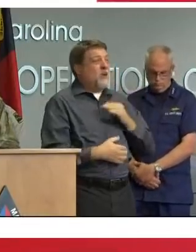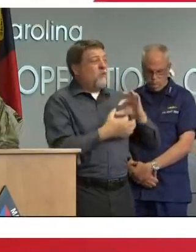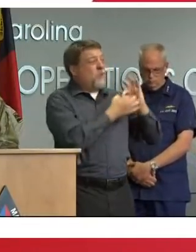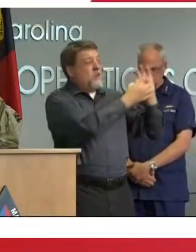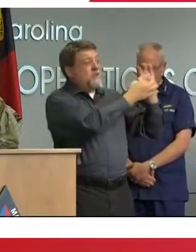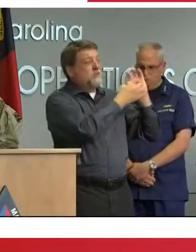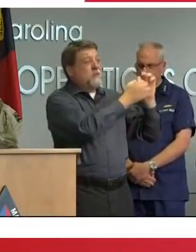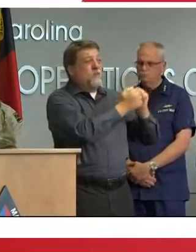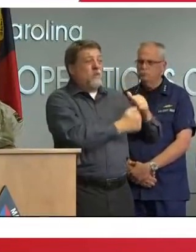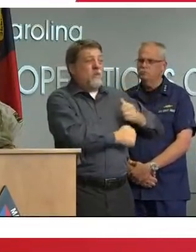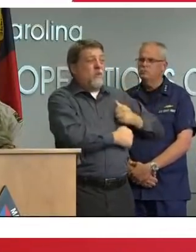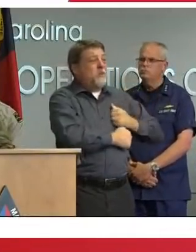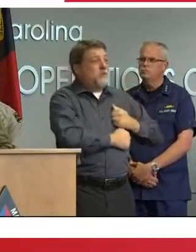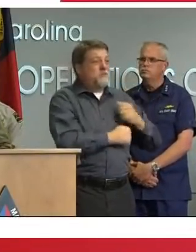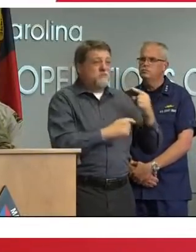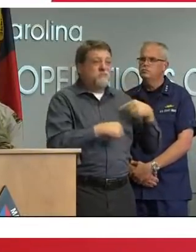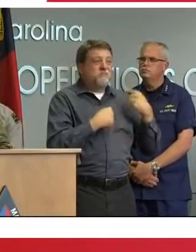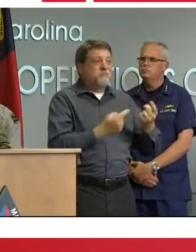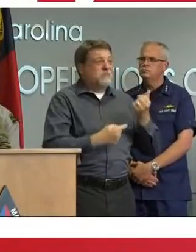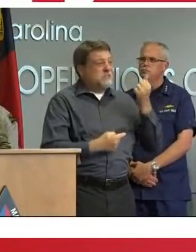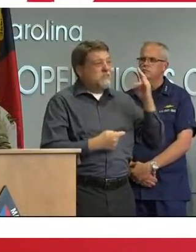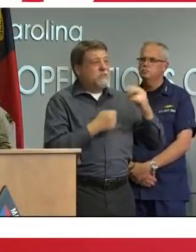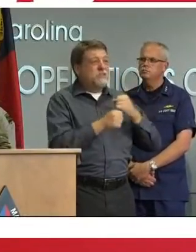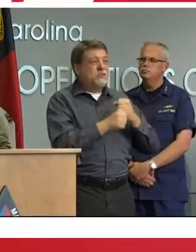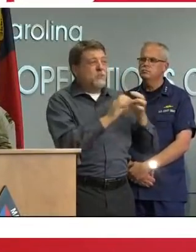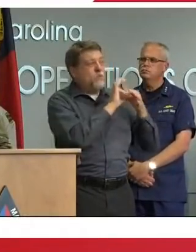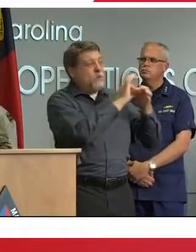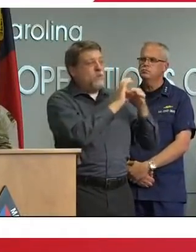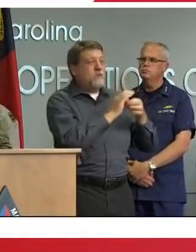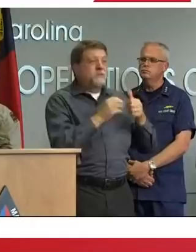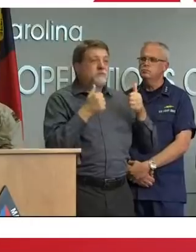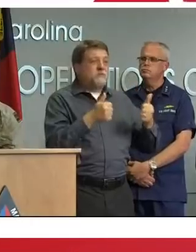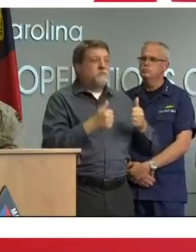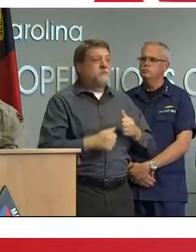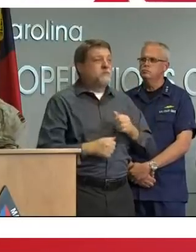the army team if you will is uh is here here to work as well everybody